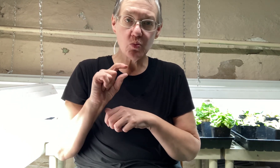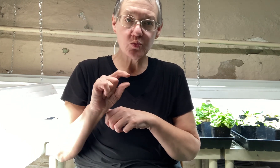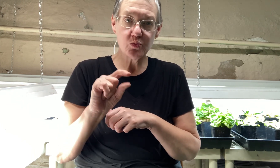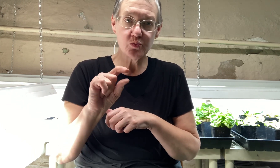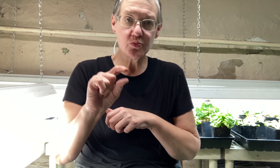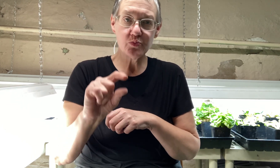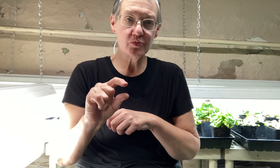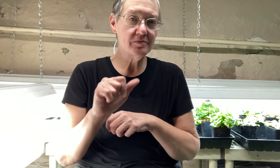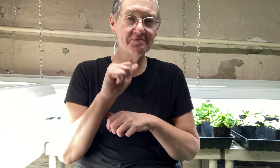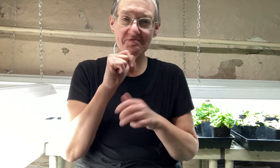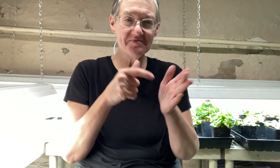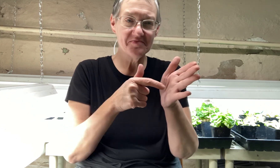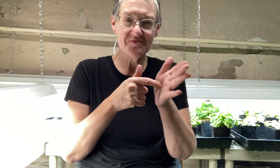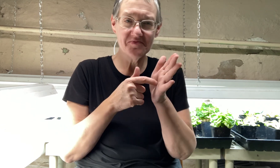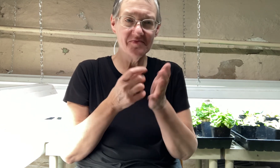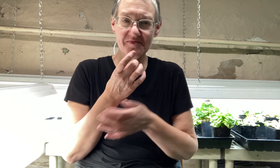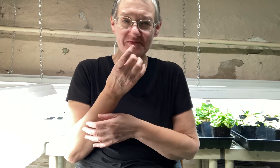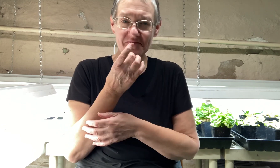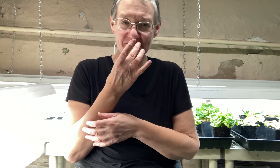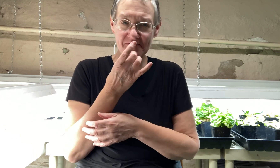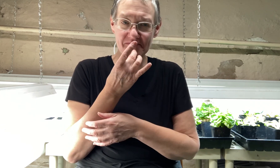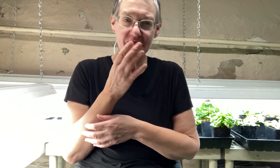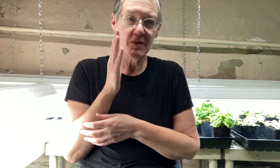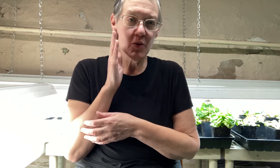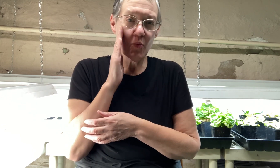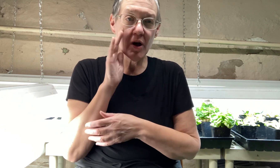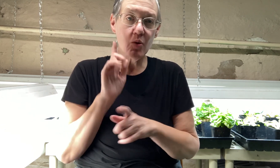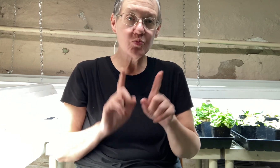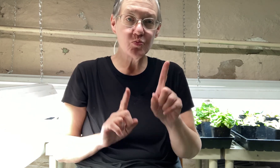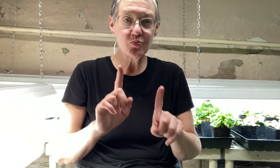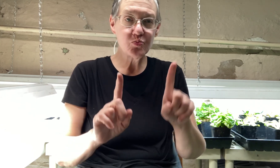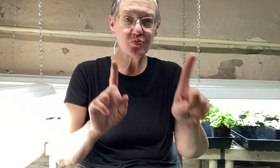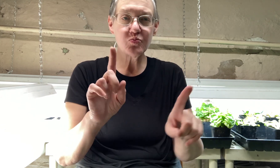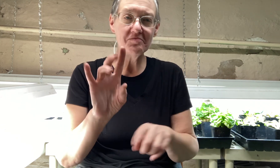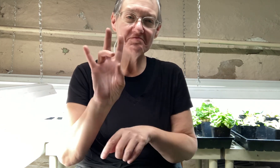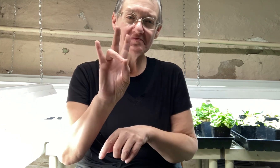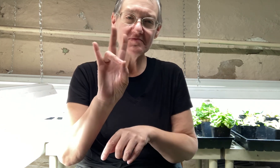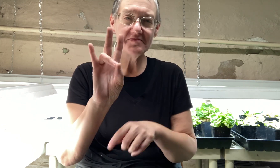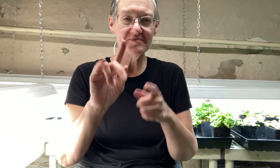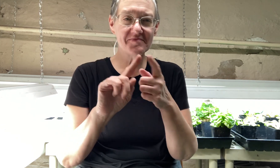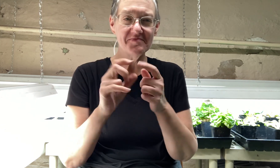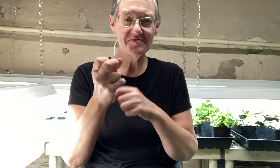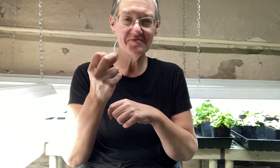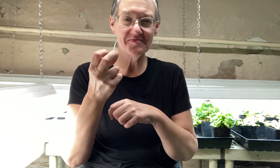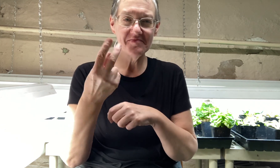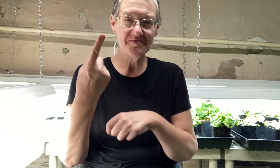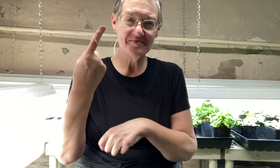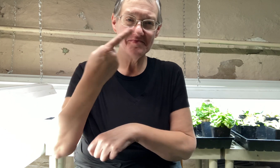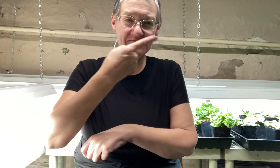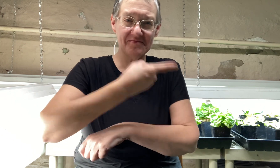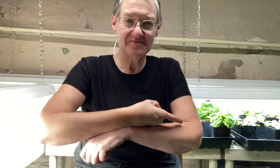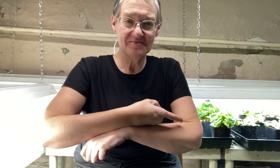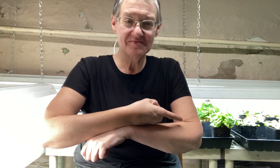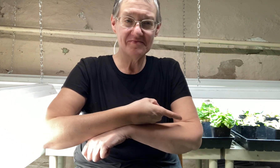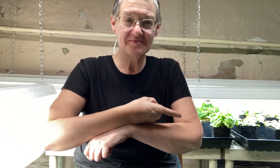now i am going to put soil on top of these because they don't need light to germinate and they're going to germinate in seven to twelve days